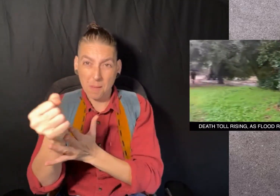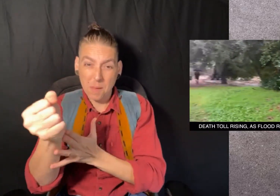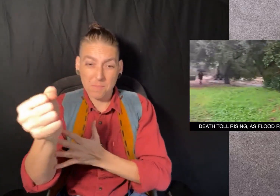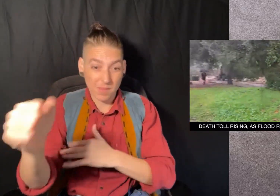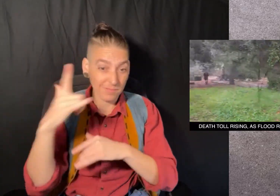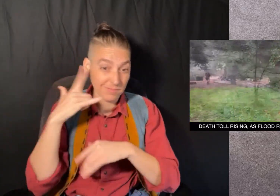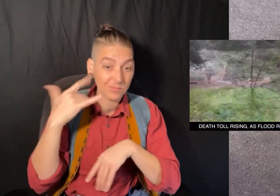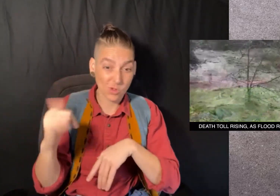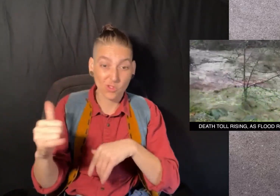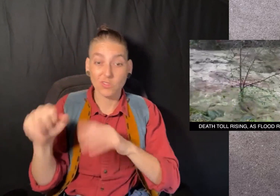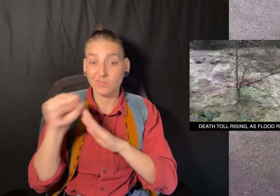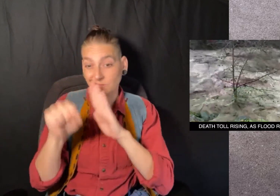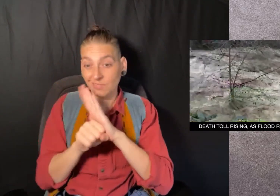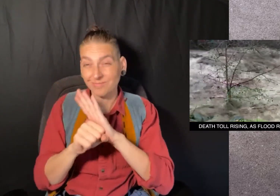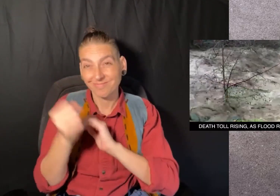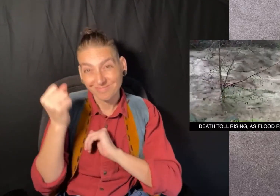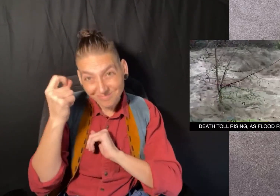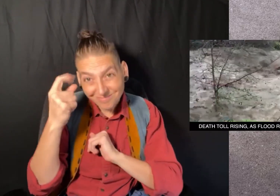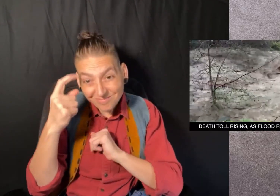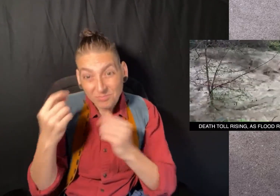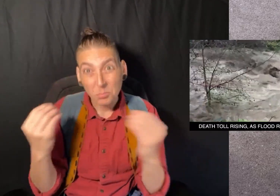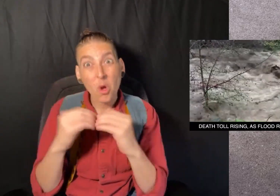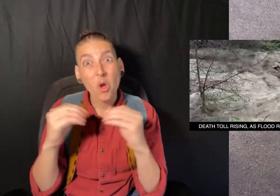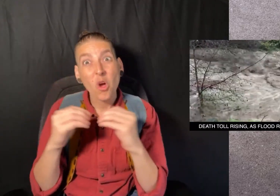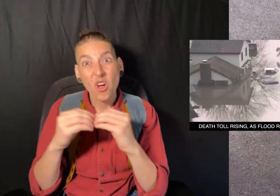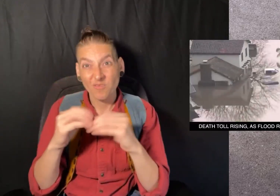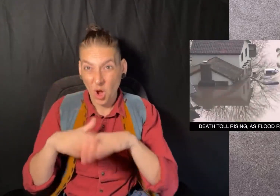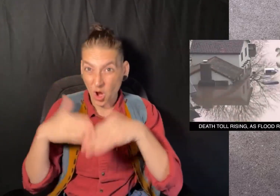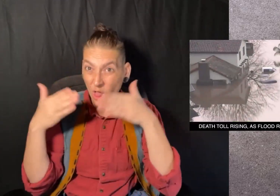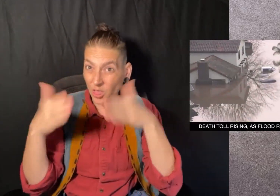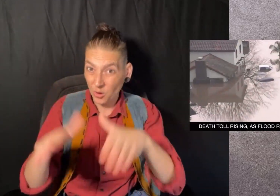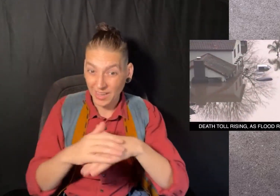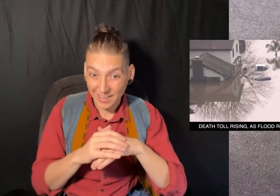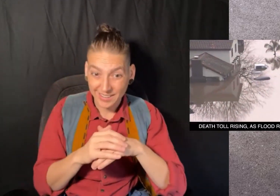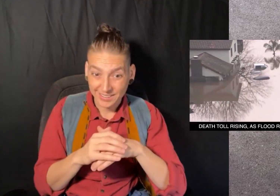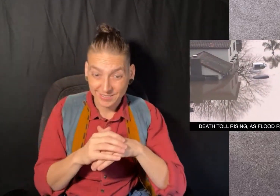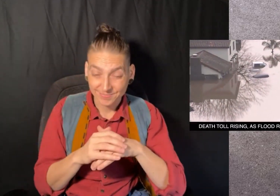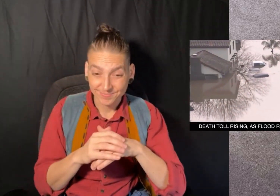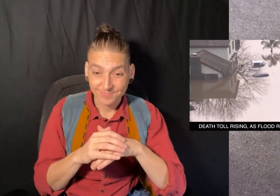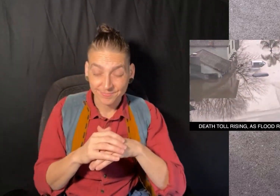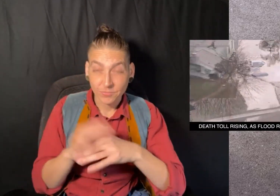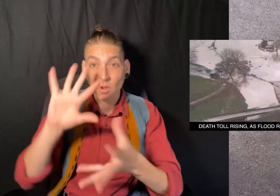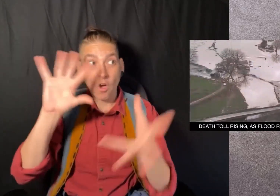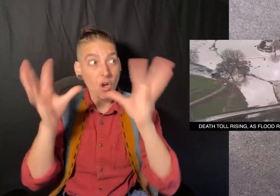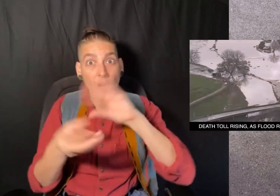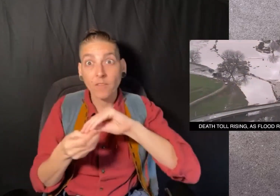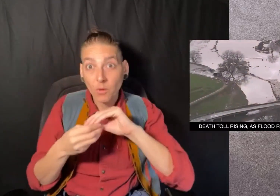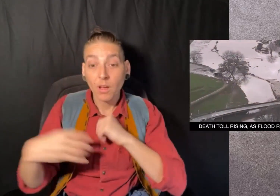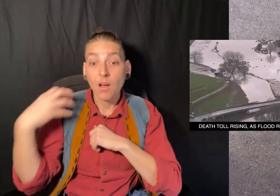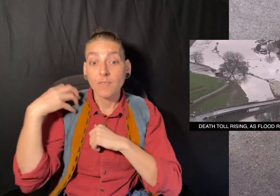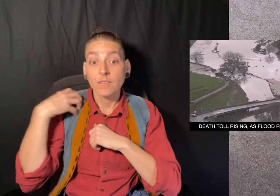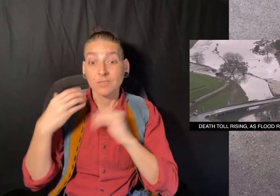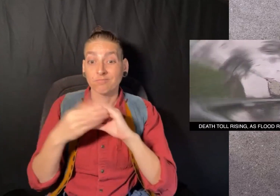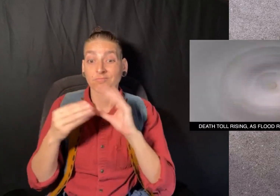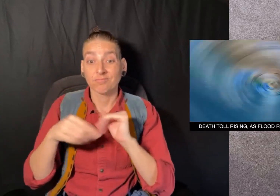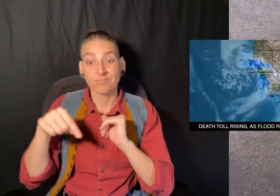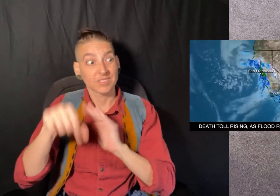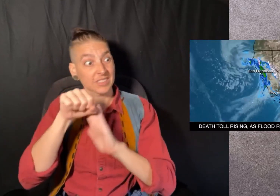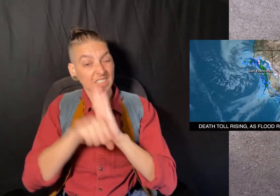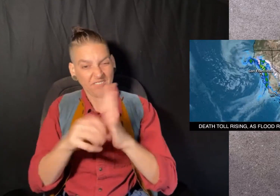Powerful storms continue to batter the Golden State with more on the way. Overall officials say the state